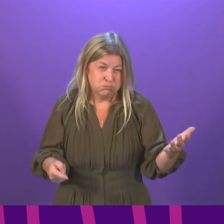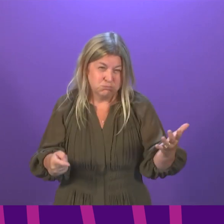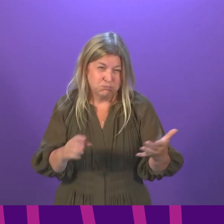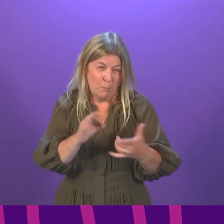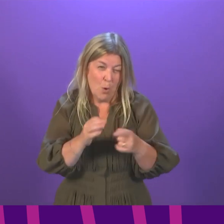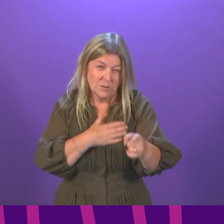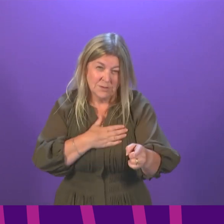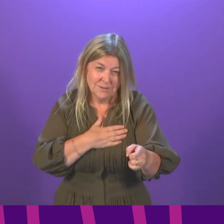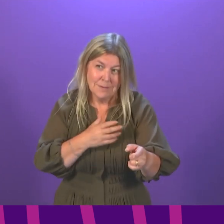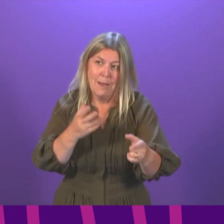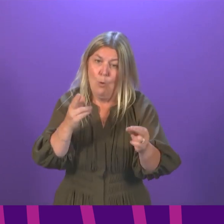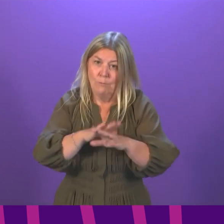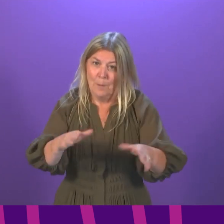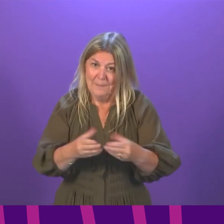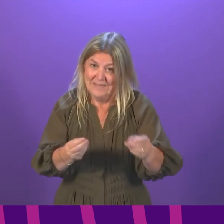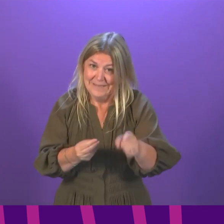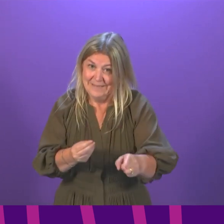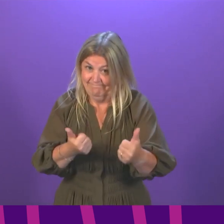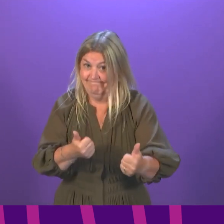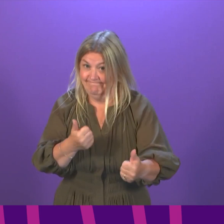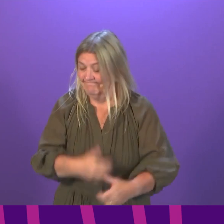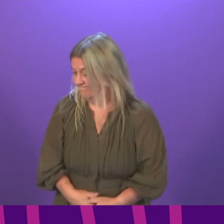there are others that I have missed, I will come back to them later.